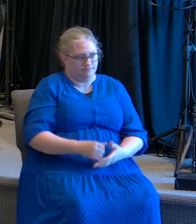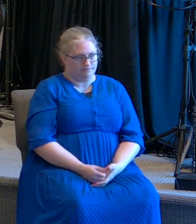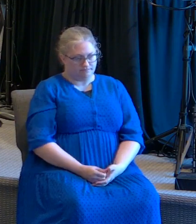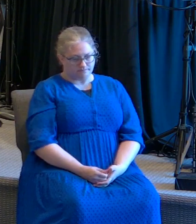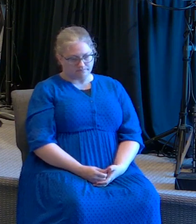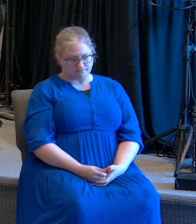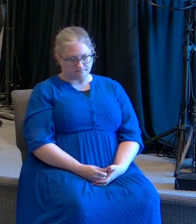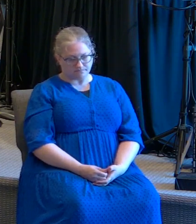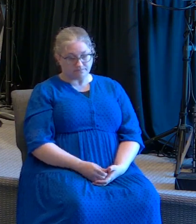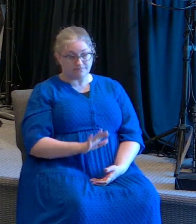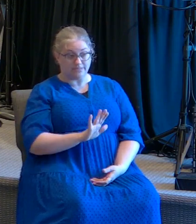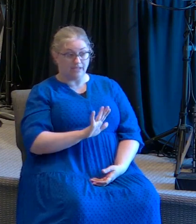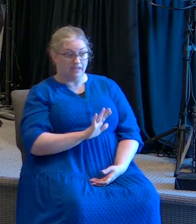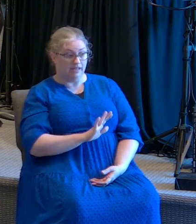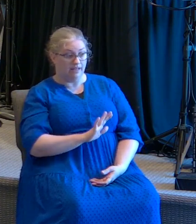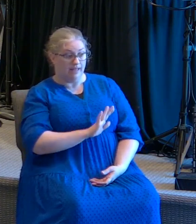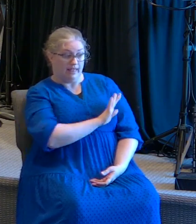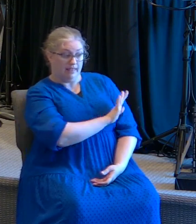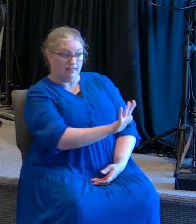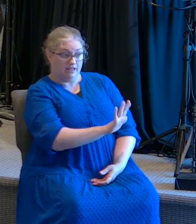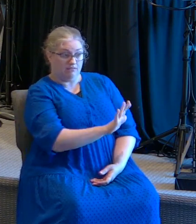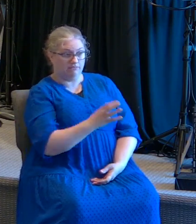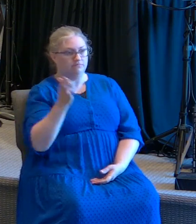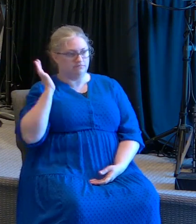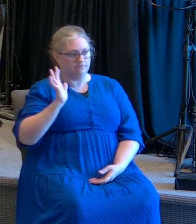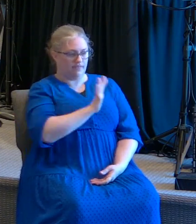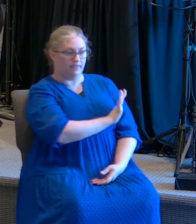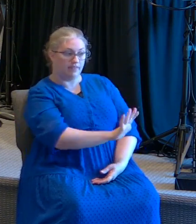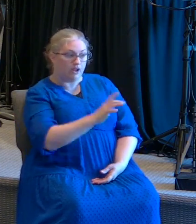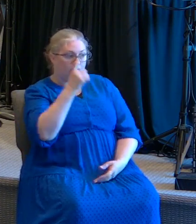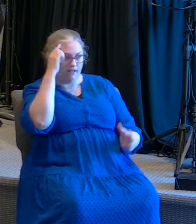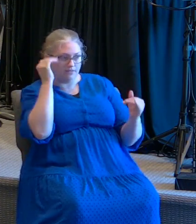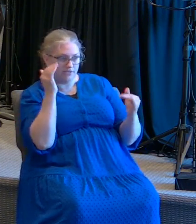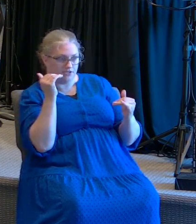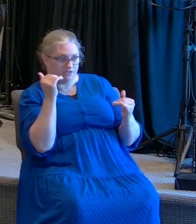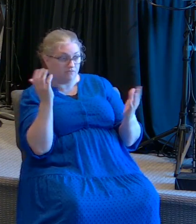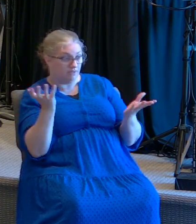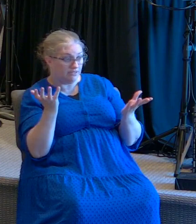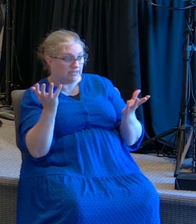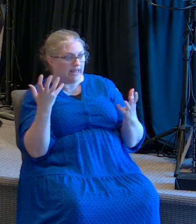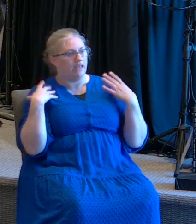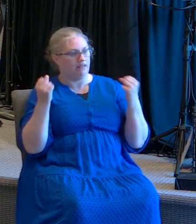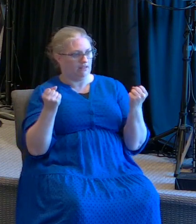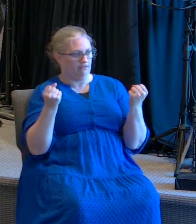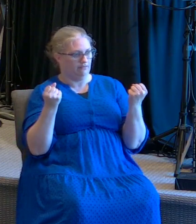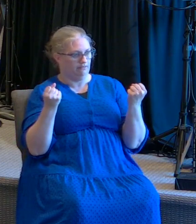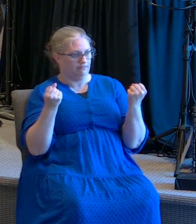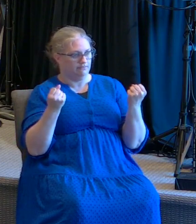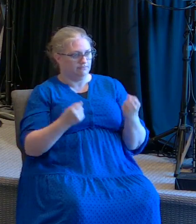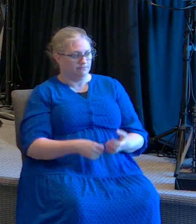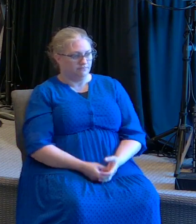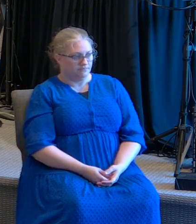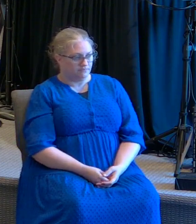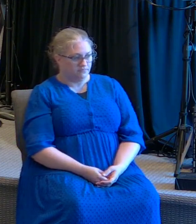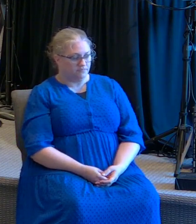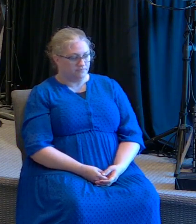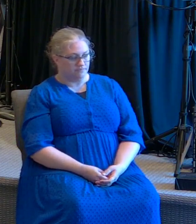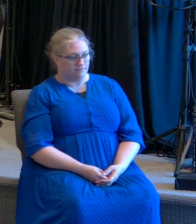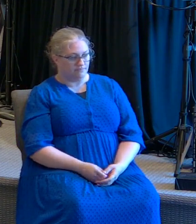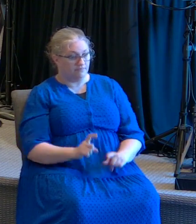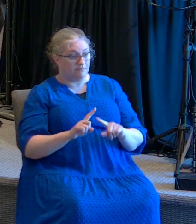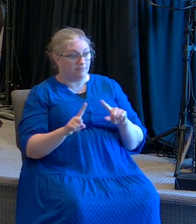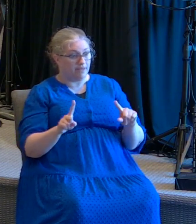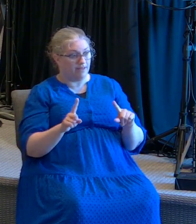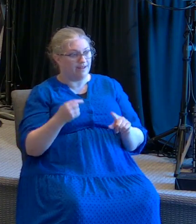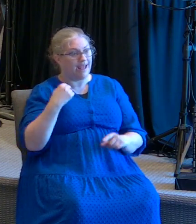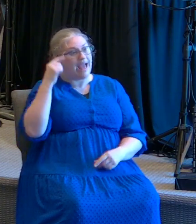algo. Their expectation was healing. Su expectativa de esta gente que leímos era una sanidad. But I